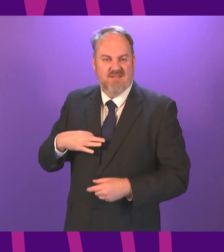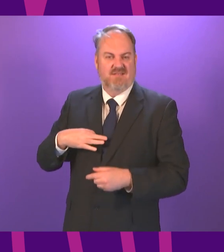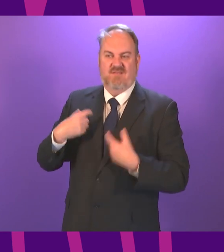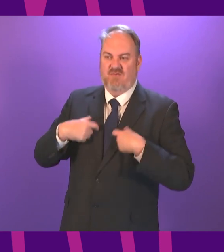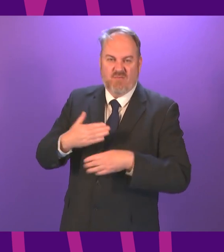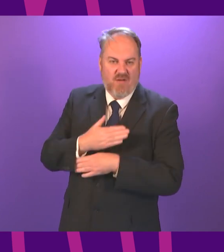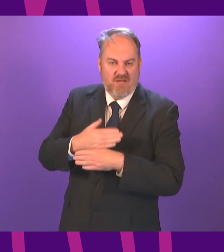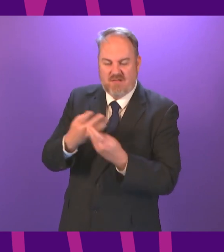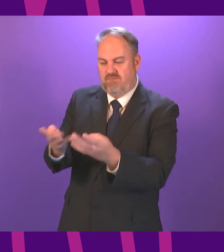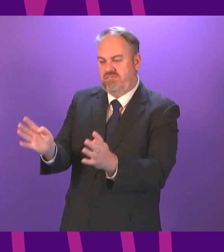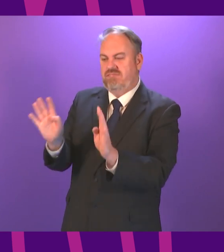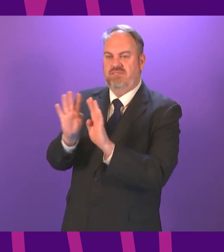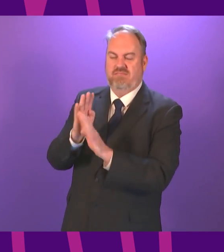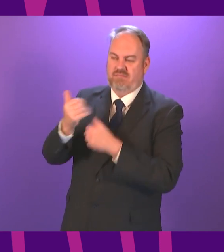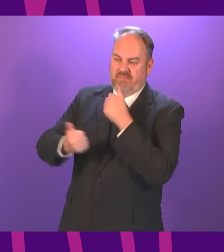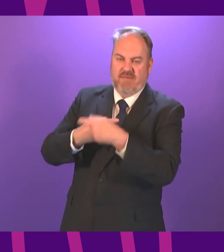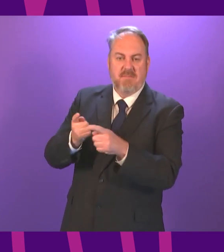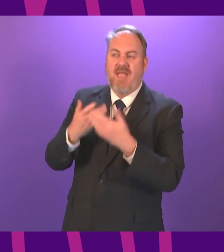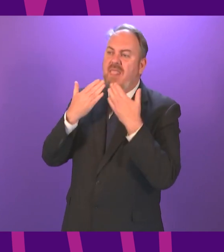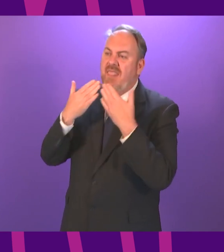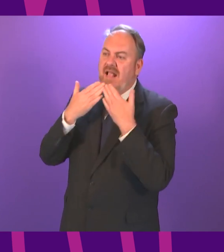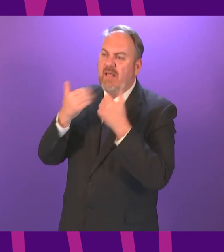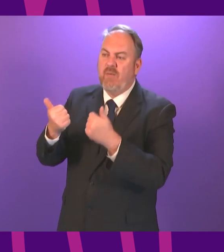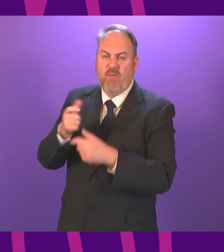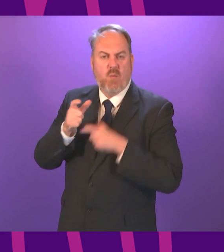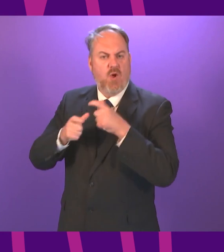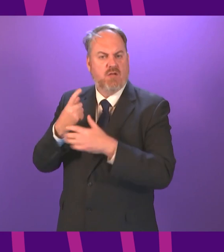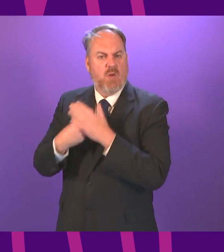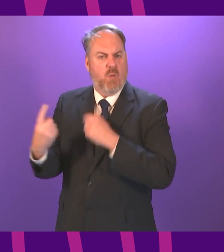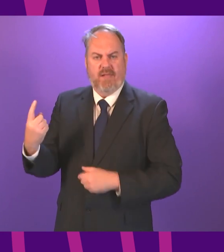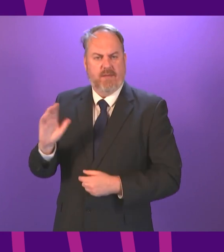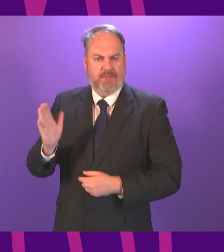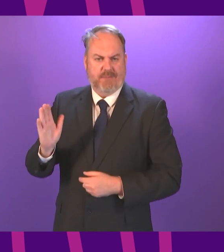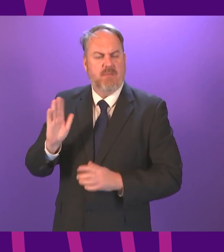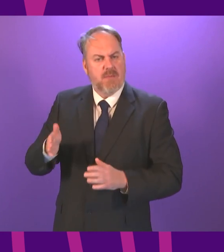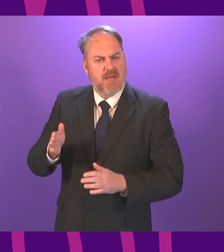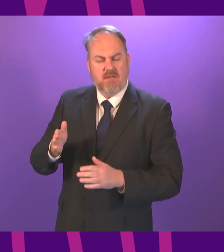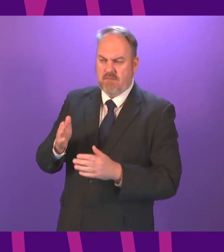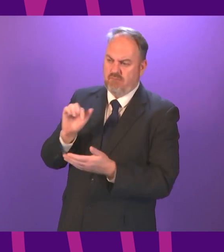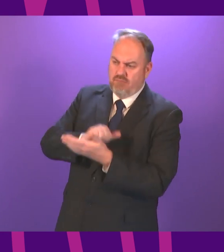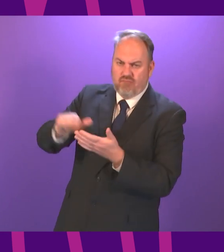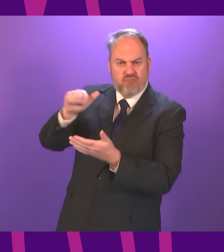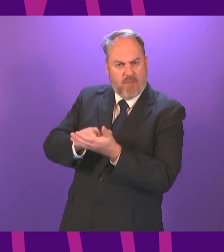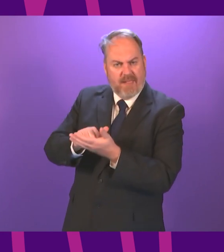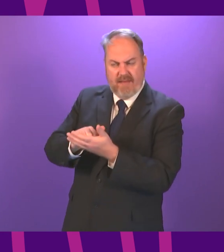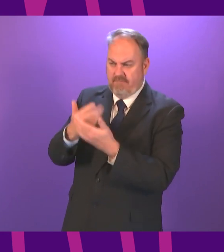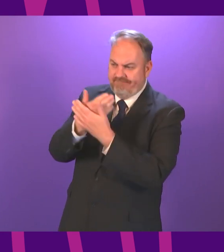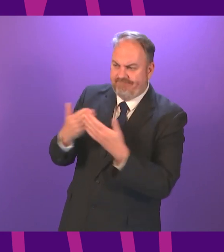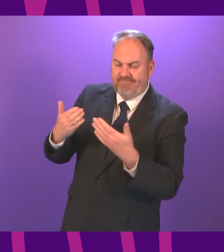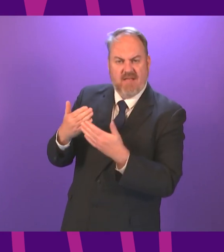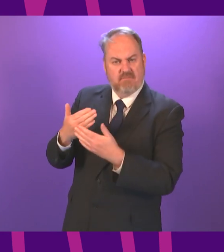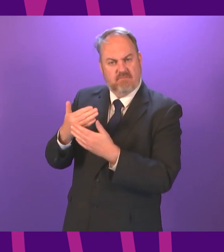Our thanks is not enough, though. We need to properly recognise and reward them coming through this pandemic. We also have to recognise